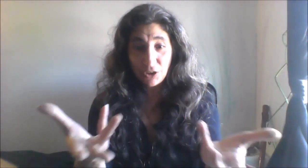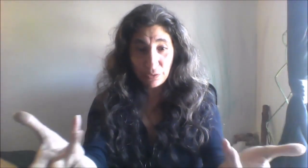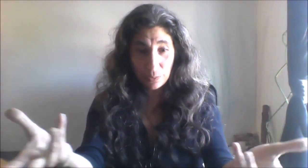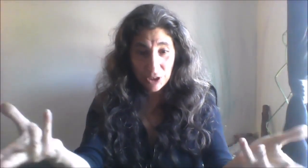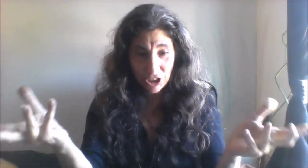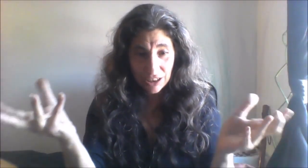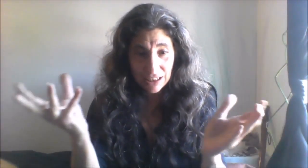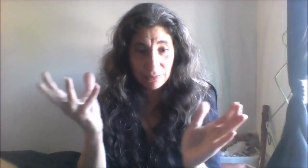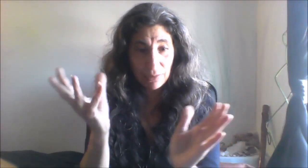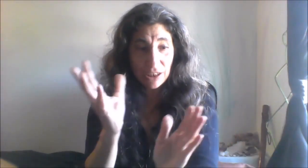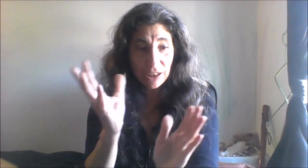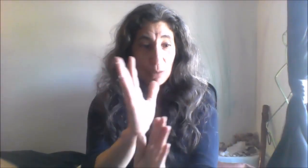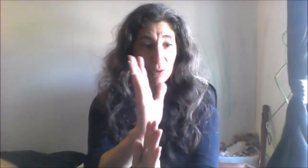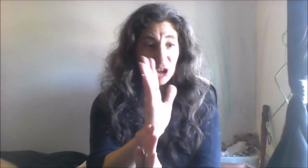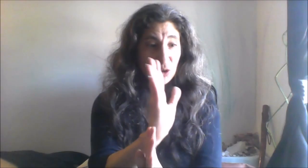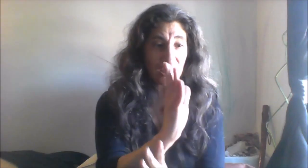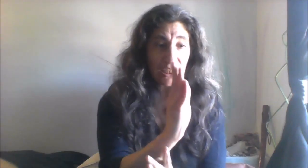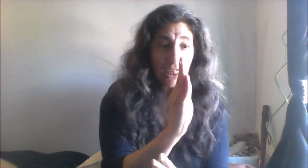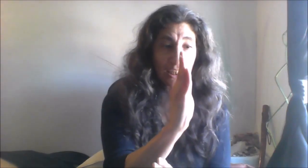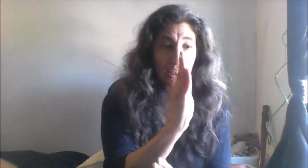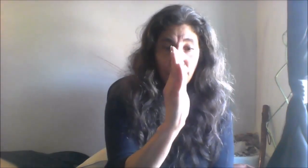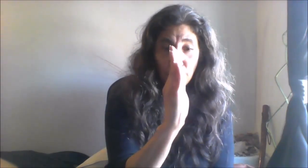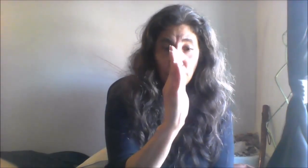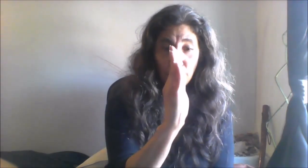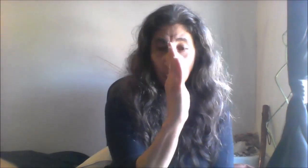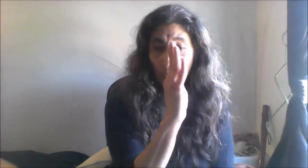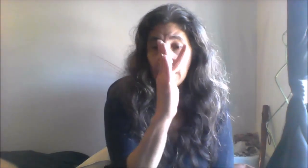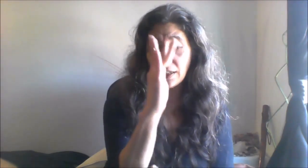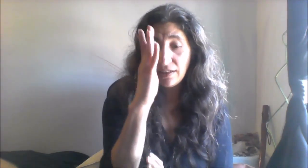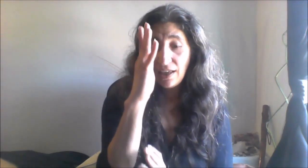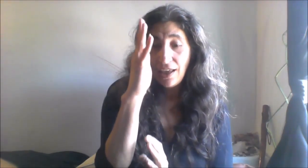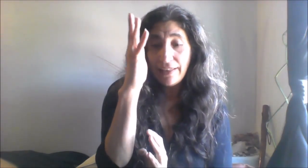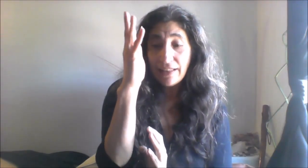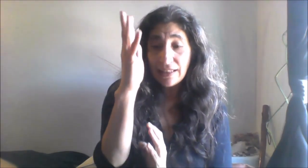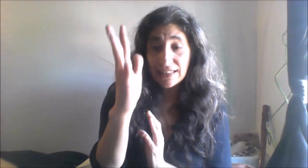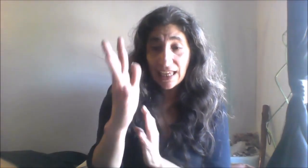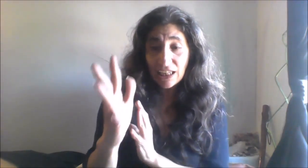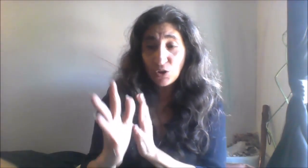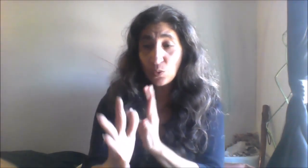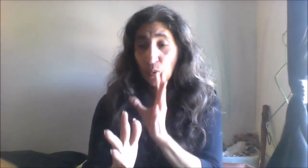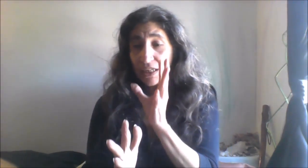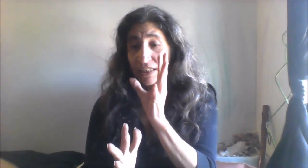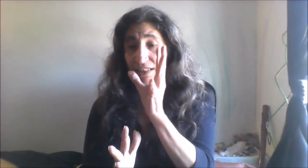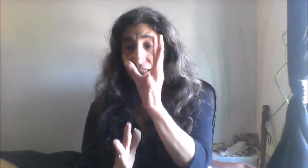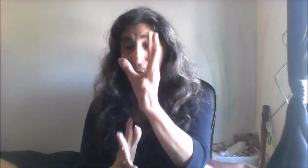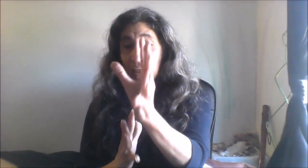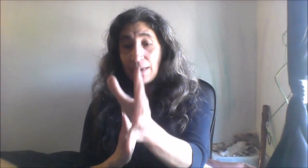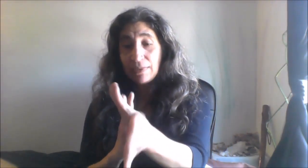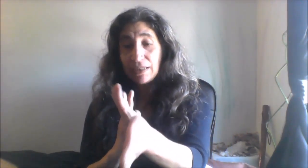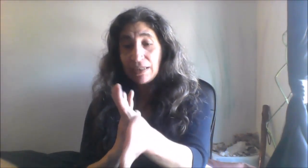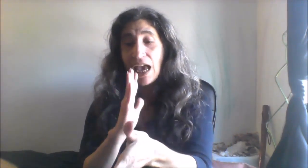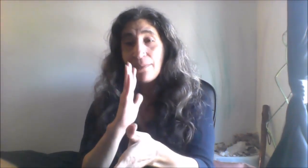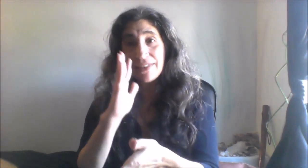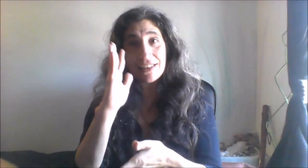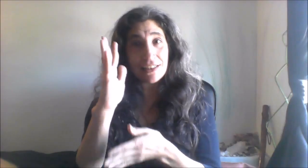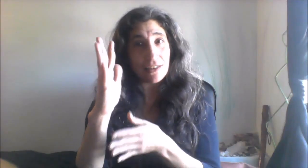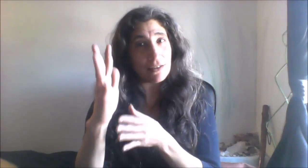stuff unfolding here for us this i mean it could be true love stepping into our life and and and